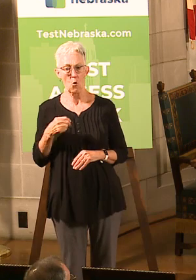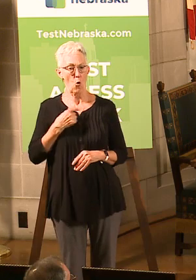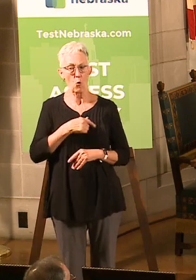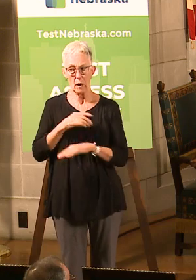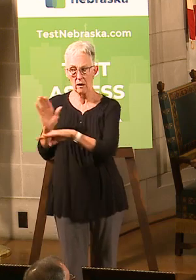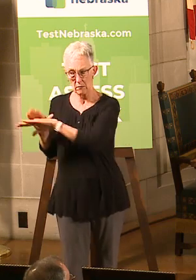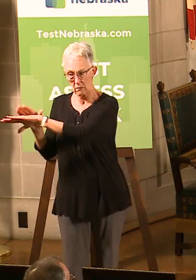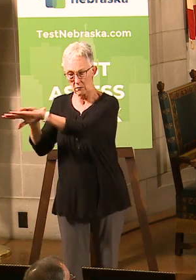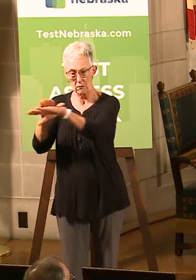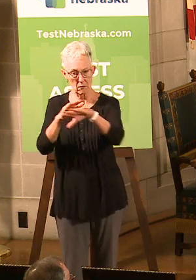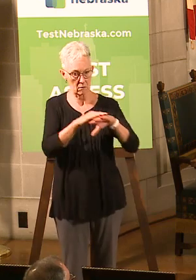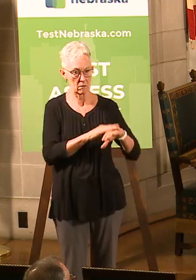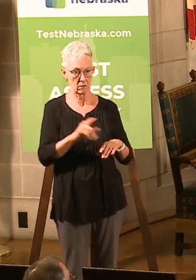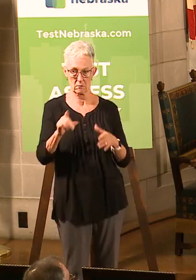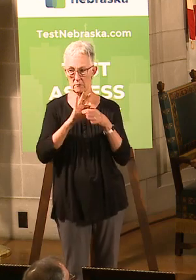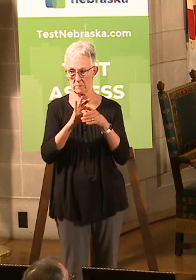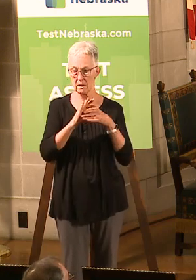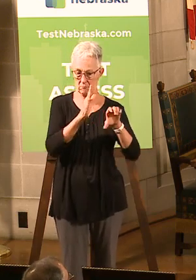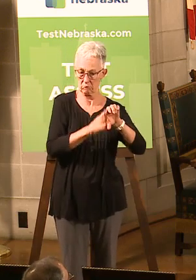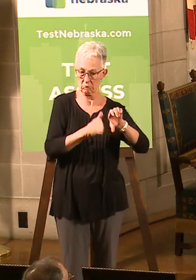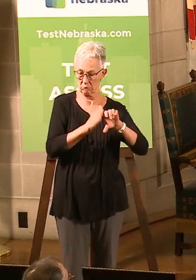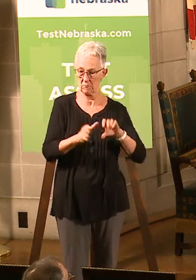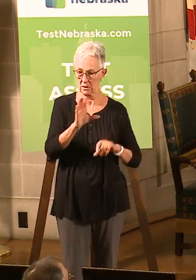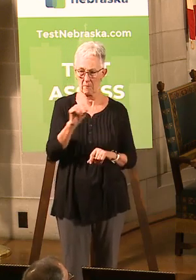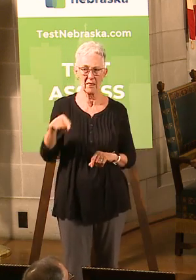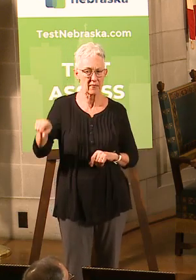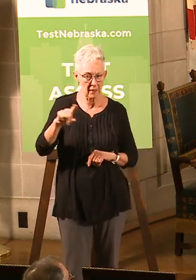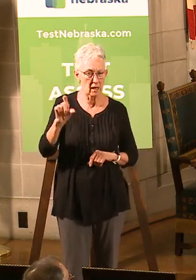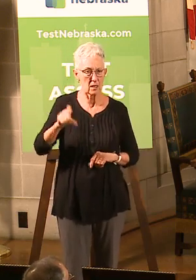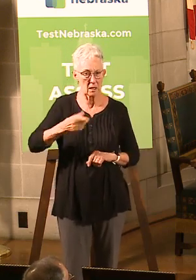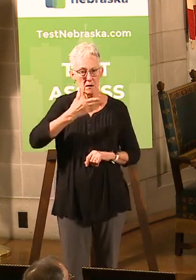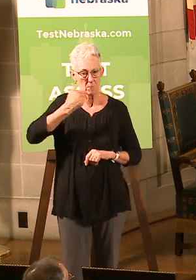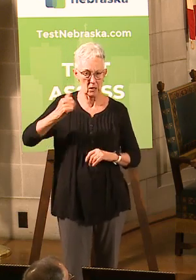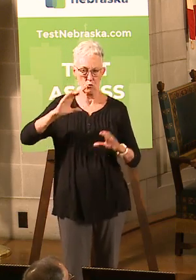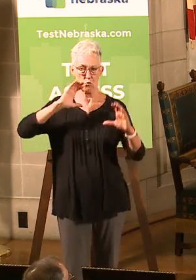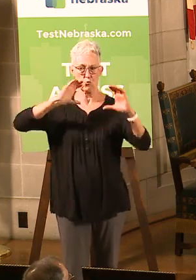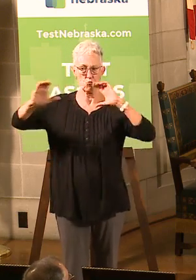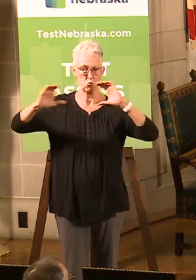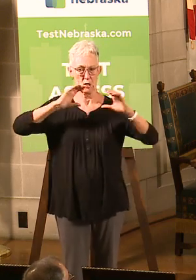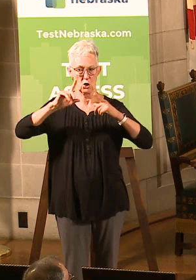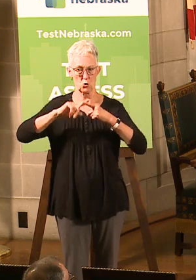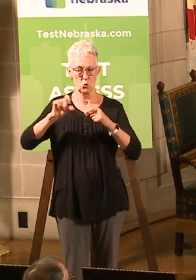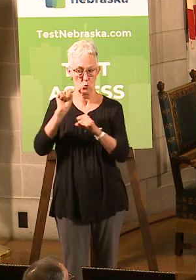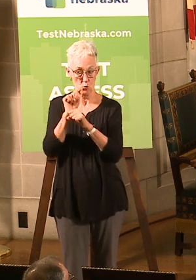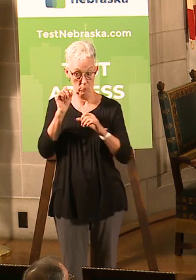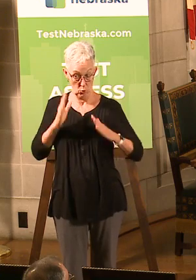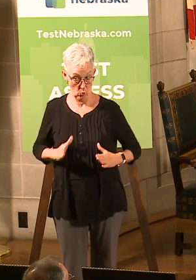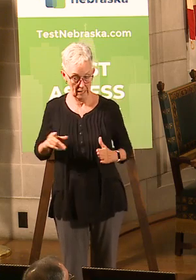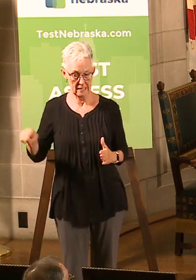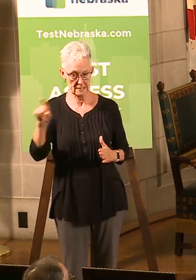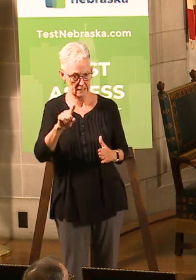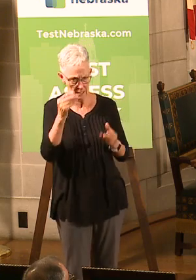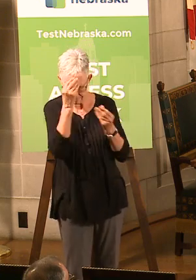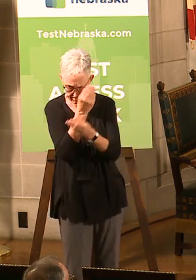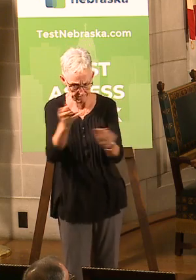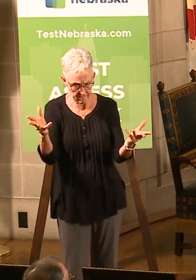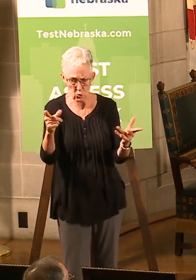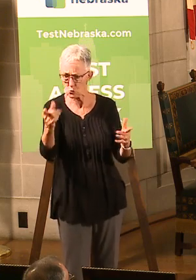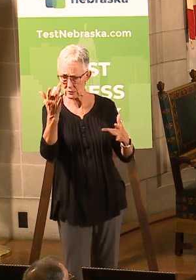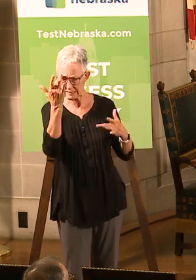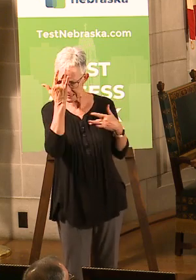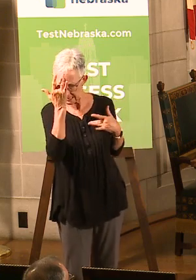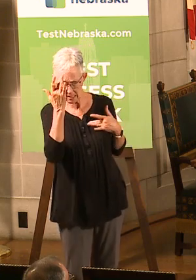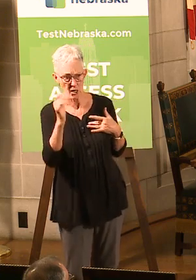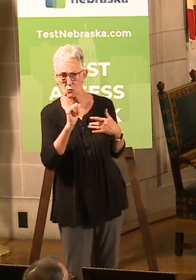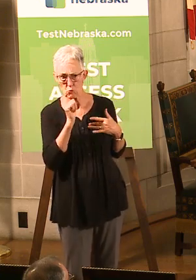benefits are, what can they expect so that we don't have people showing up to work sick, right? That was part of the message to make sure that, for